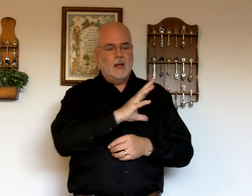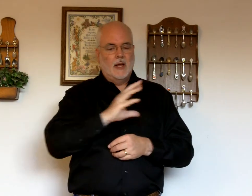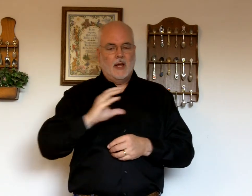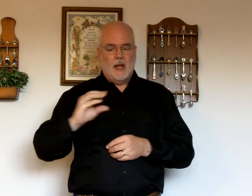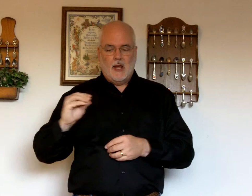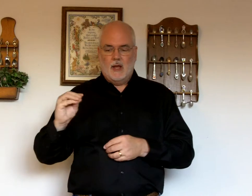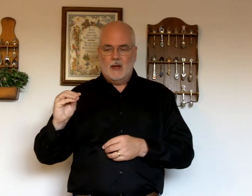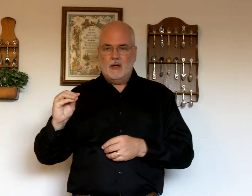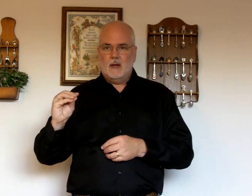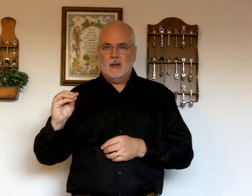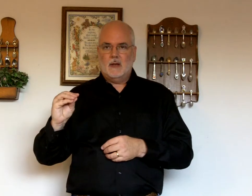And,